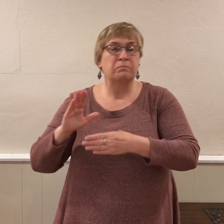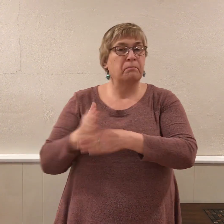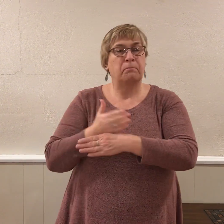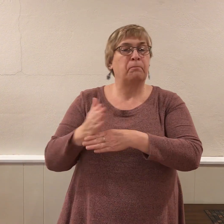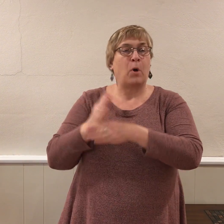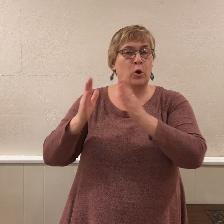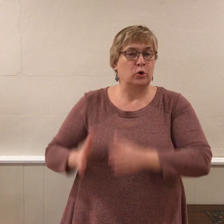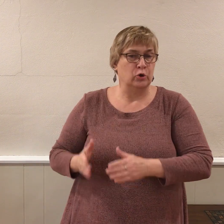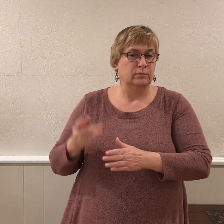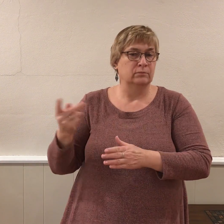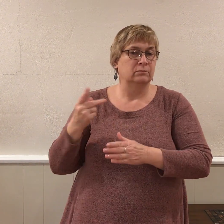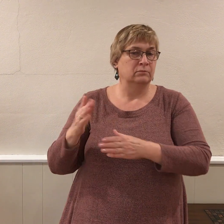Partner.